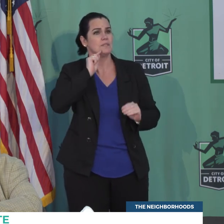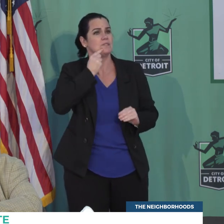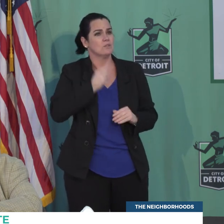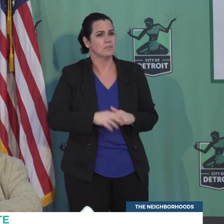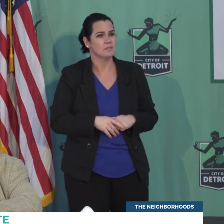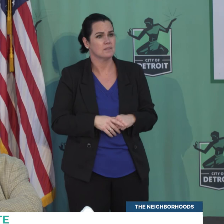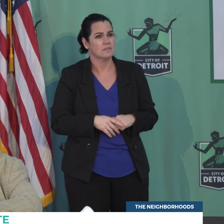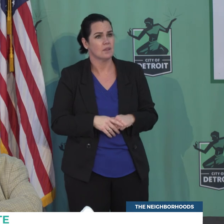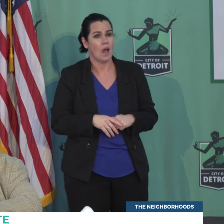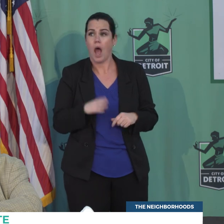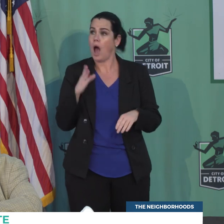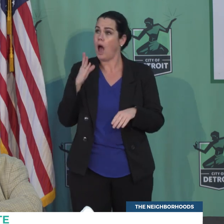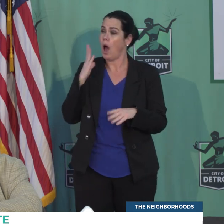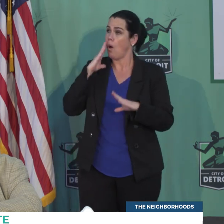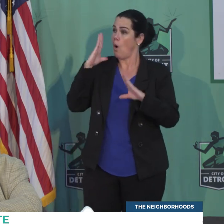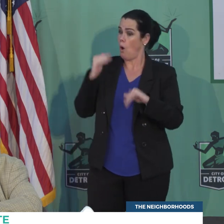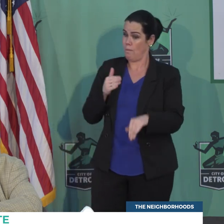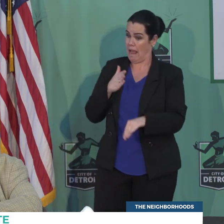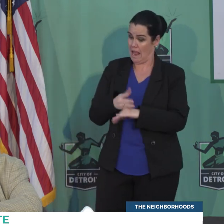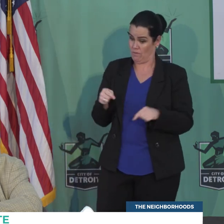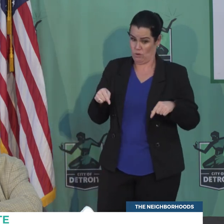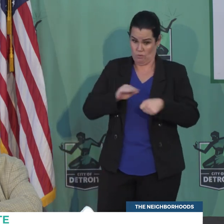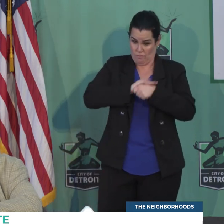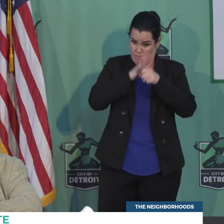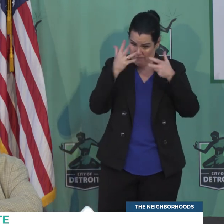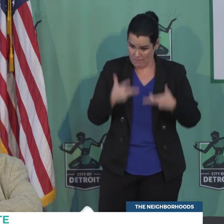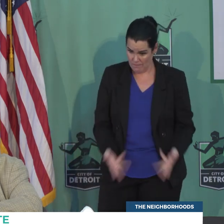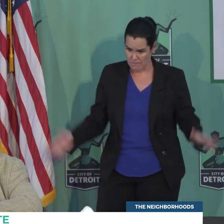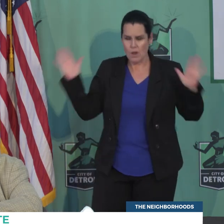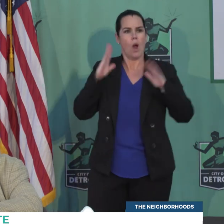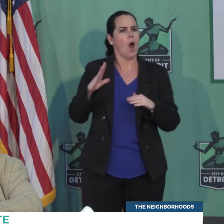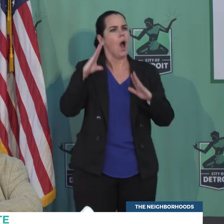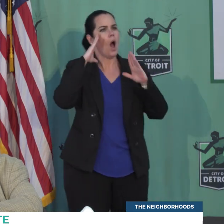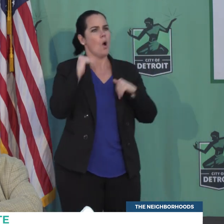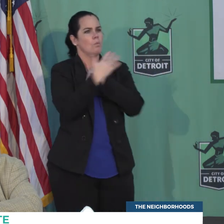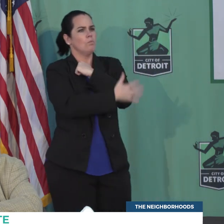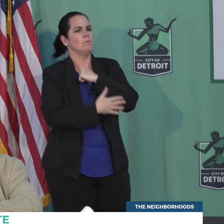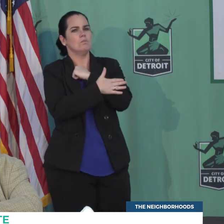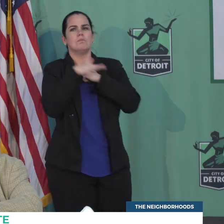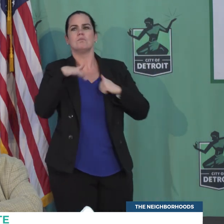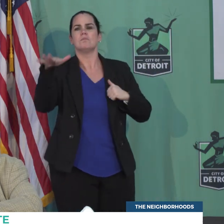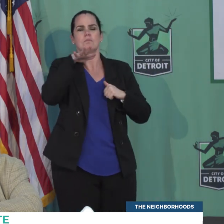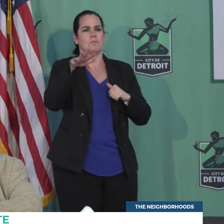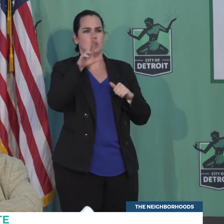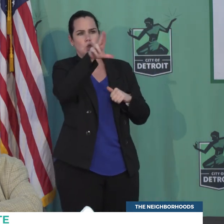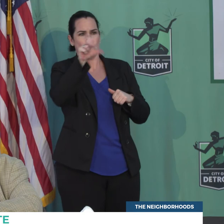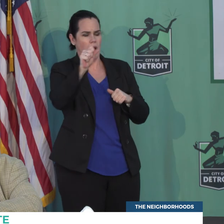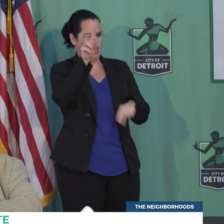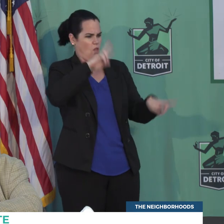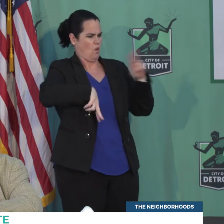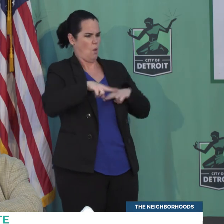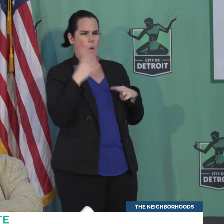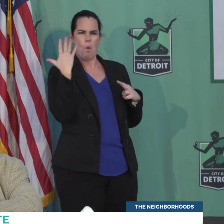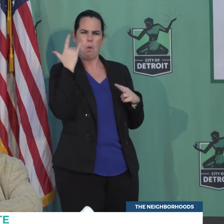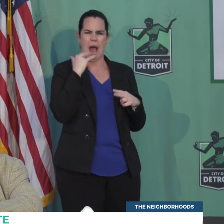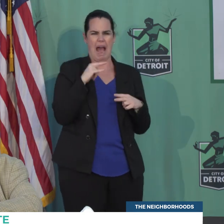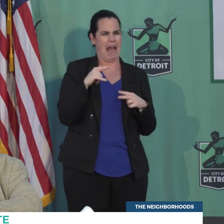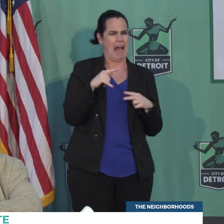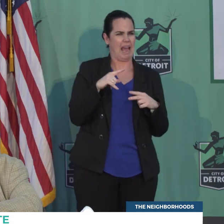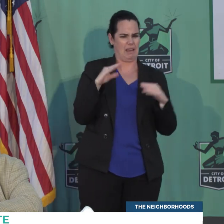when this is over, it causes the country to really examine the question why these racial disparities